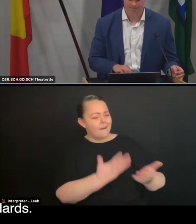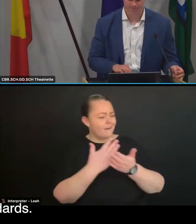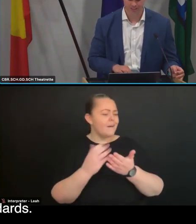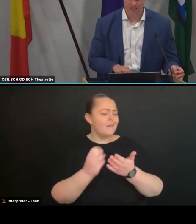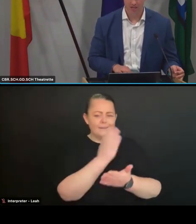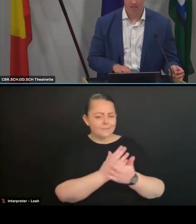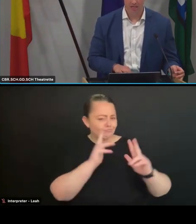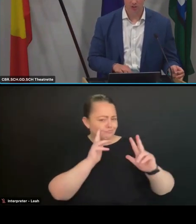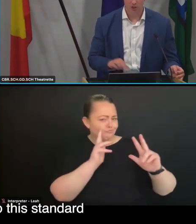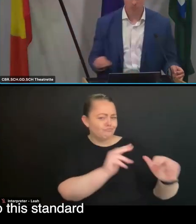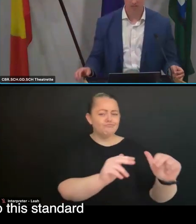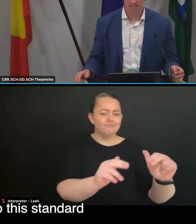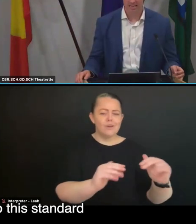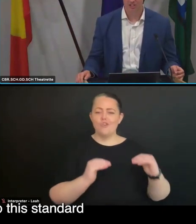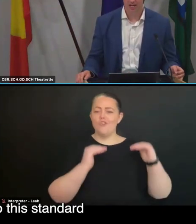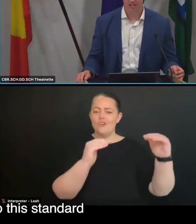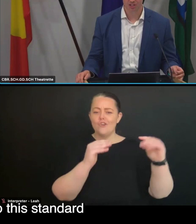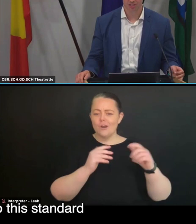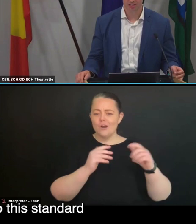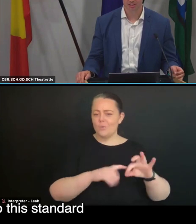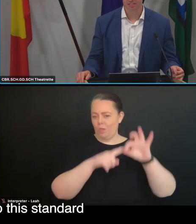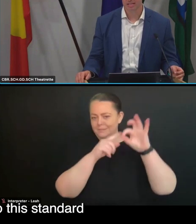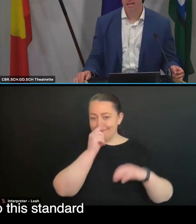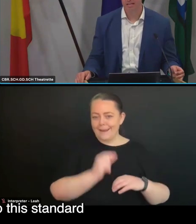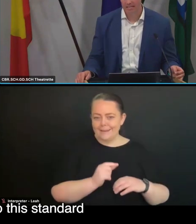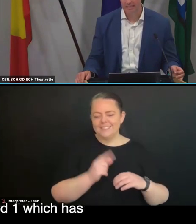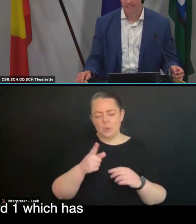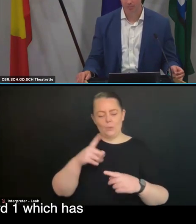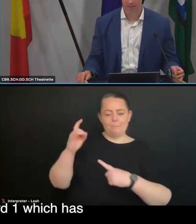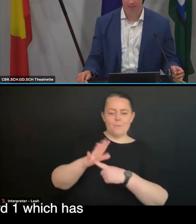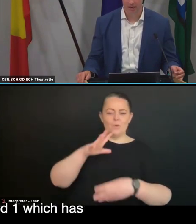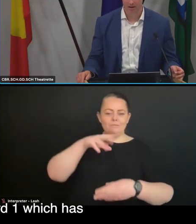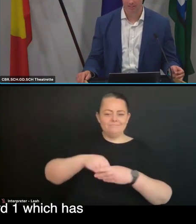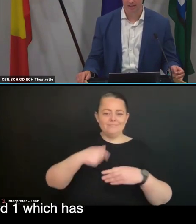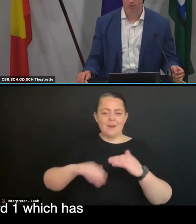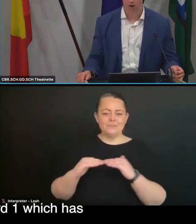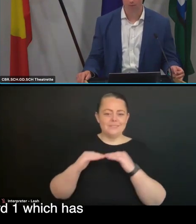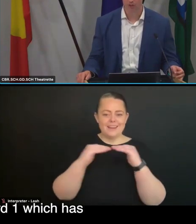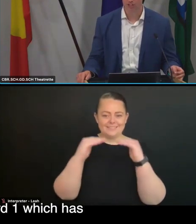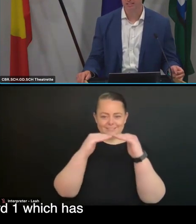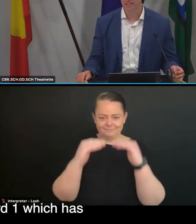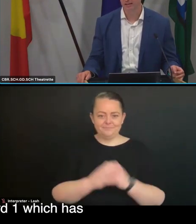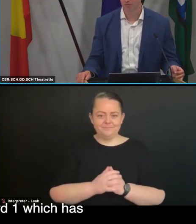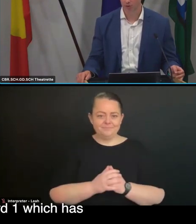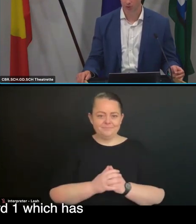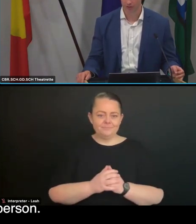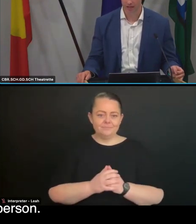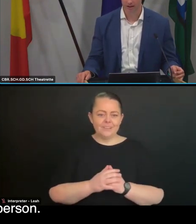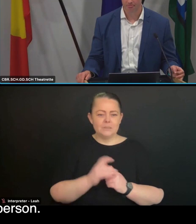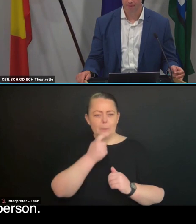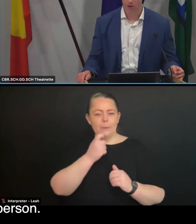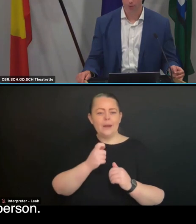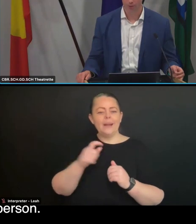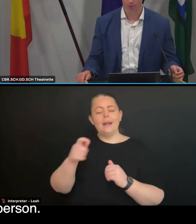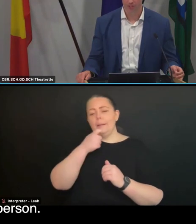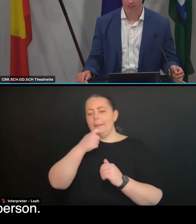standards. In terms of the key changes, so this standard is similar to the current standard one, which does has that focus on